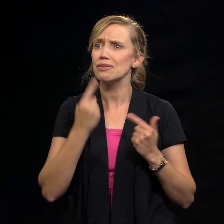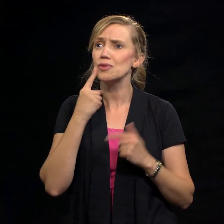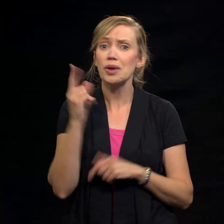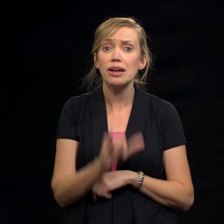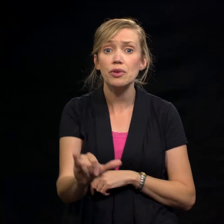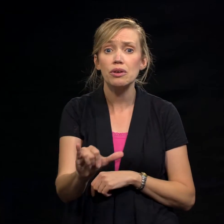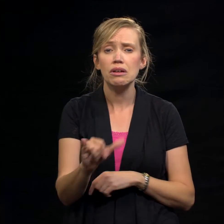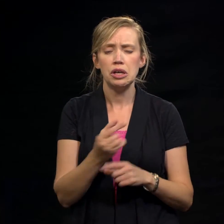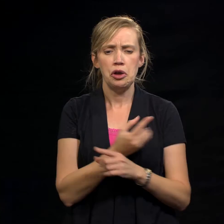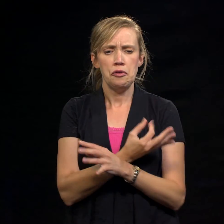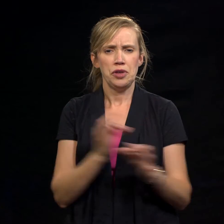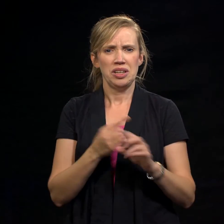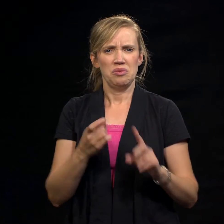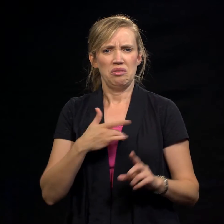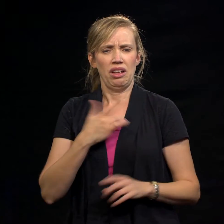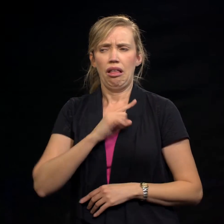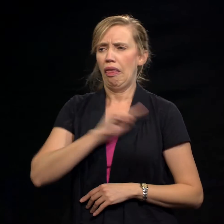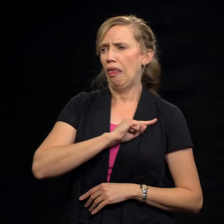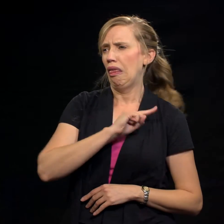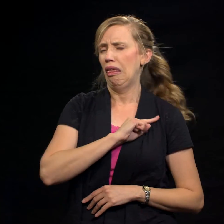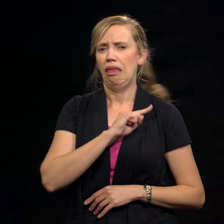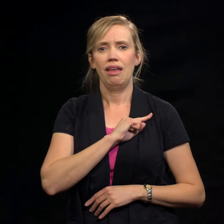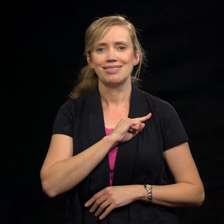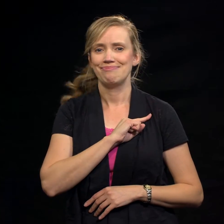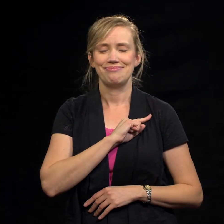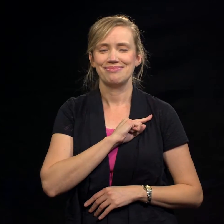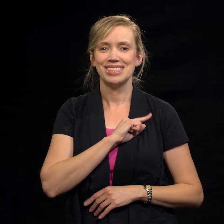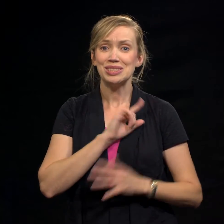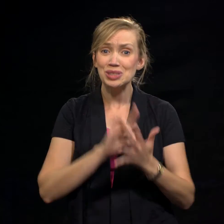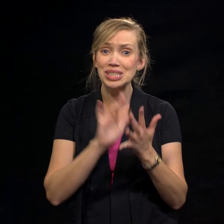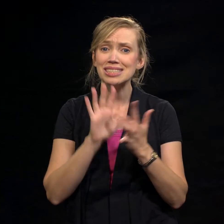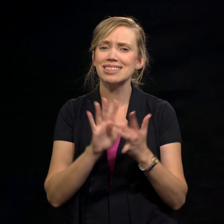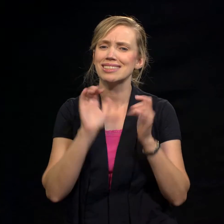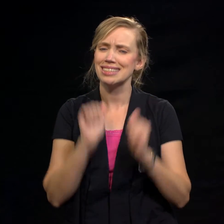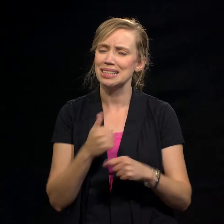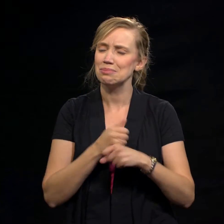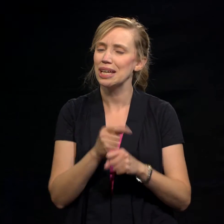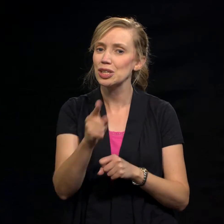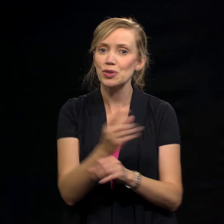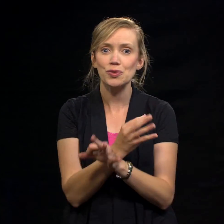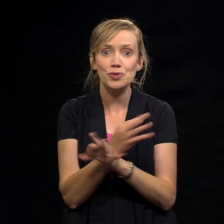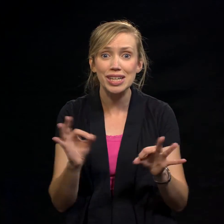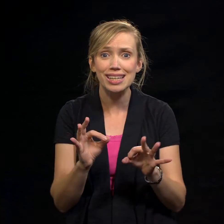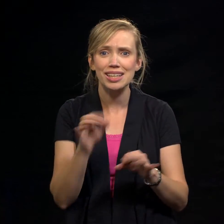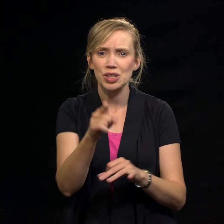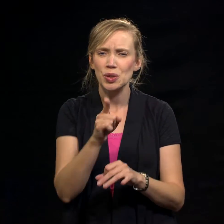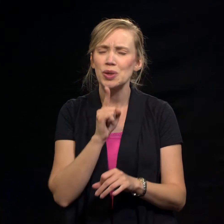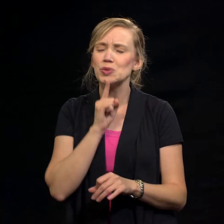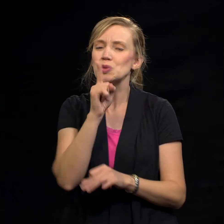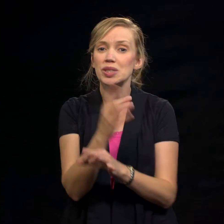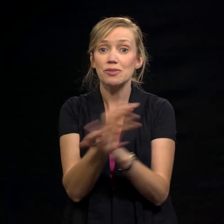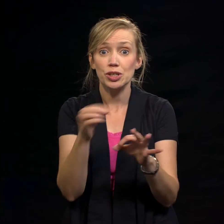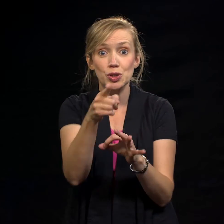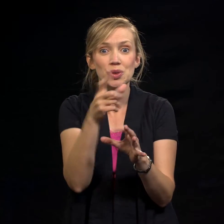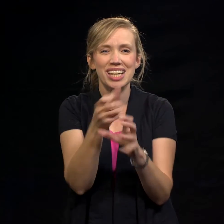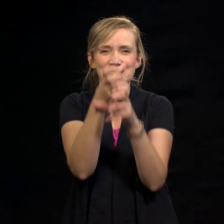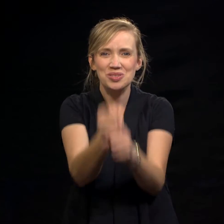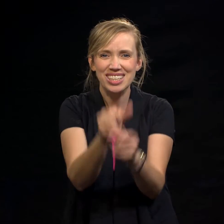freedom from guilt, and freedom to know him forever. If Jesus makes you free, you are truly free. And that quote is one you can believe, one you can trust.